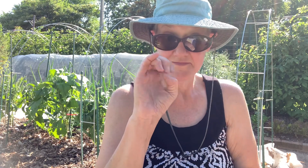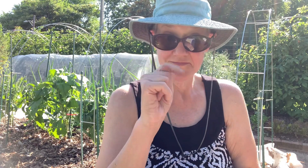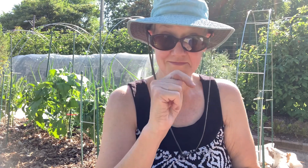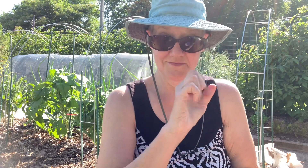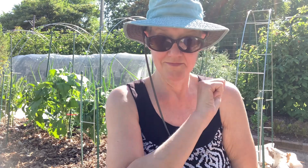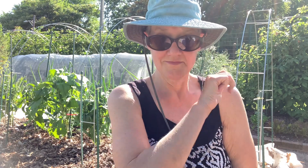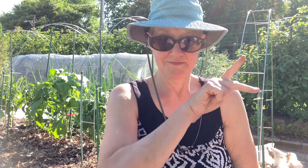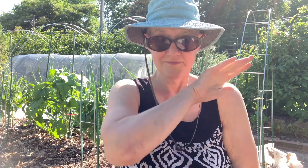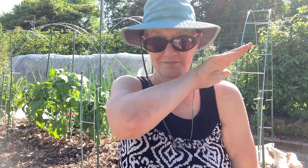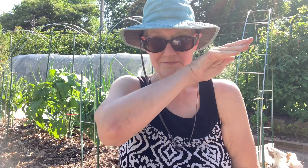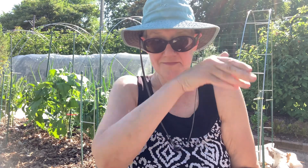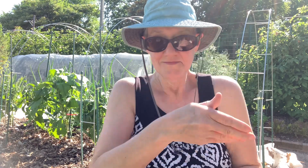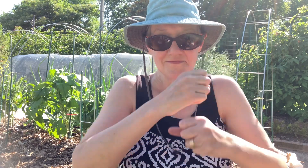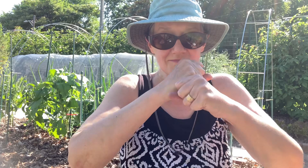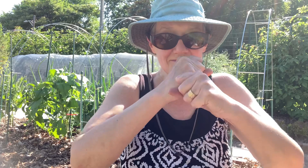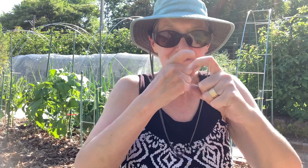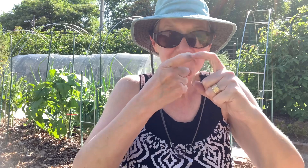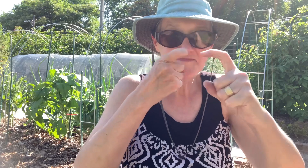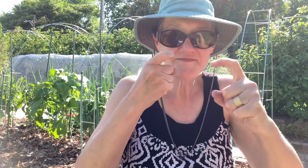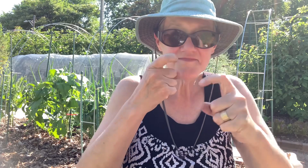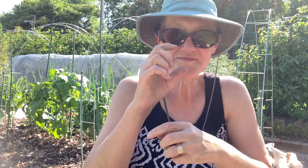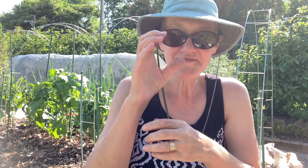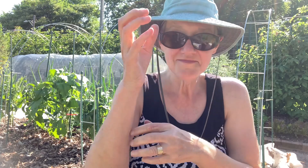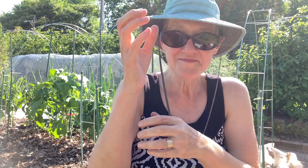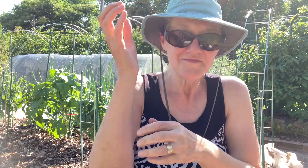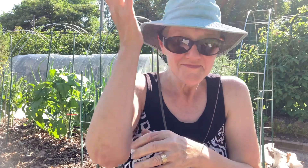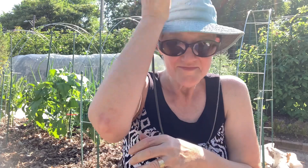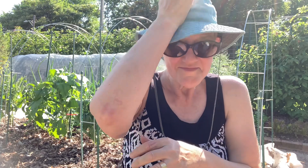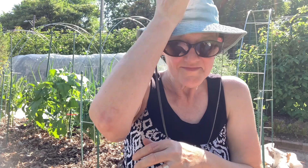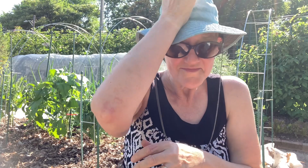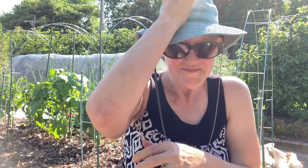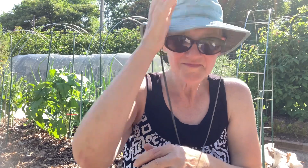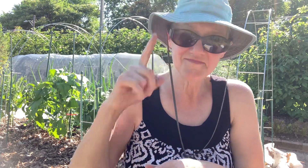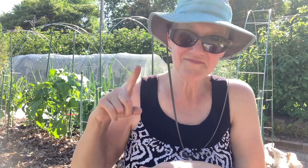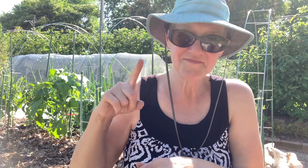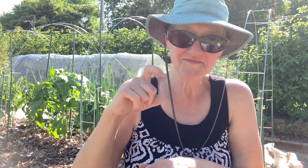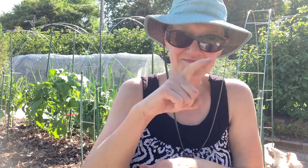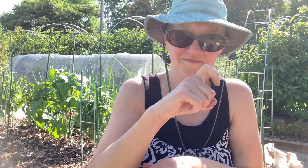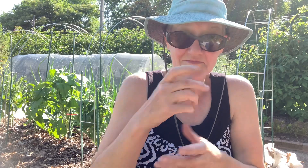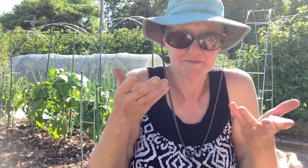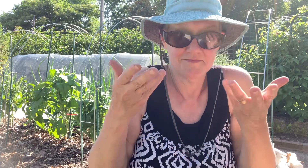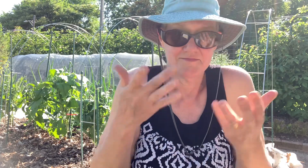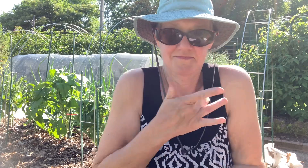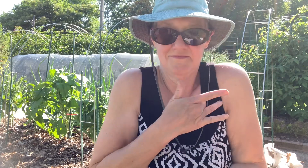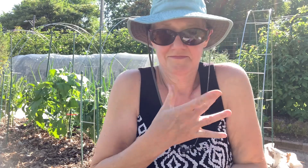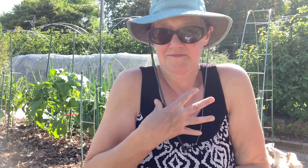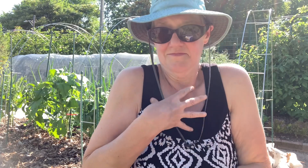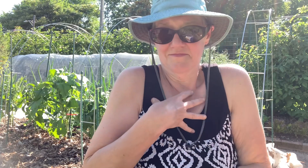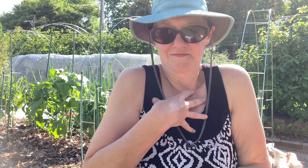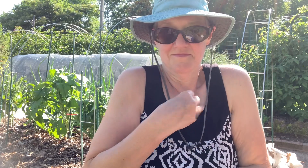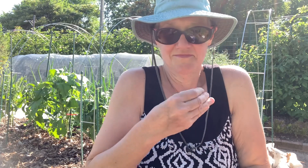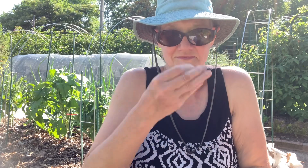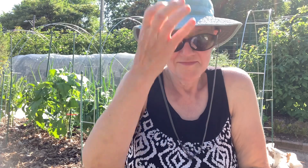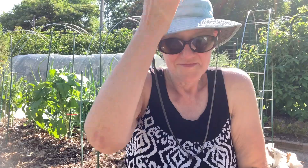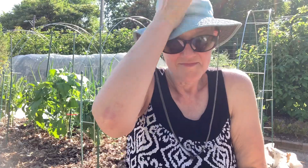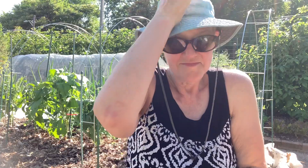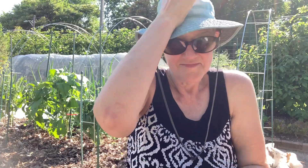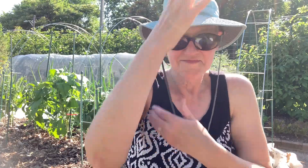and make sure i put the netting back on to protect from cabbage worms here it tends to be white